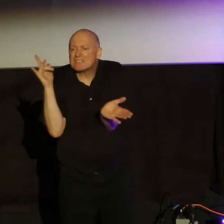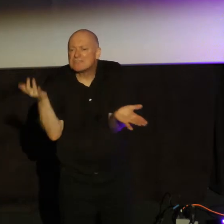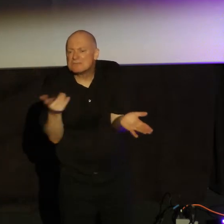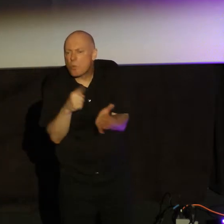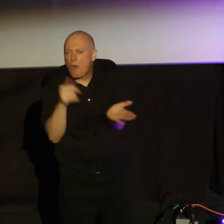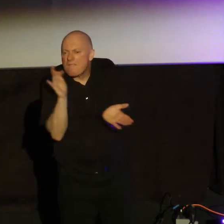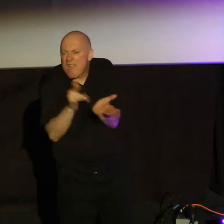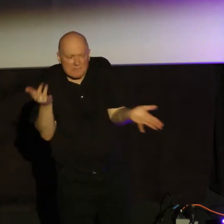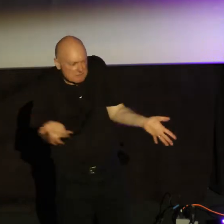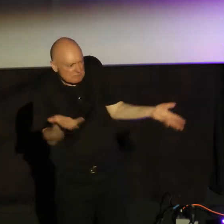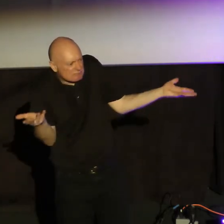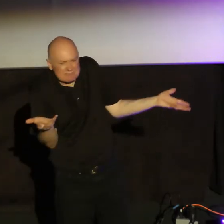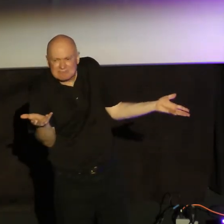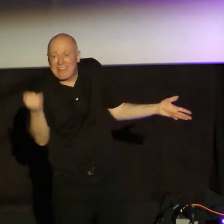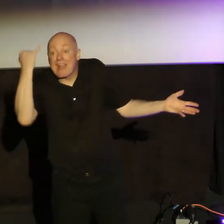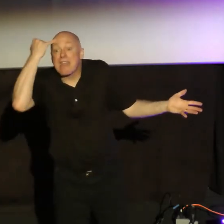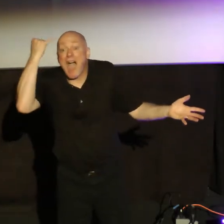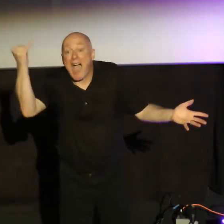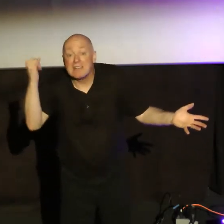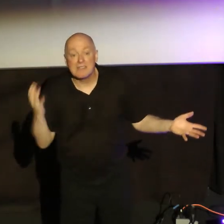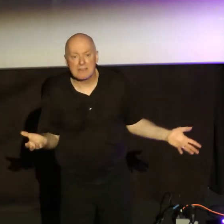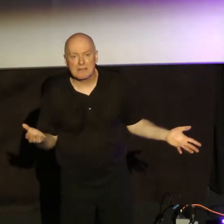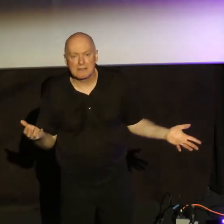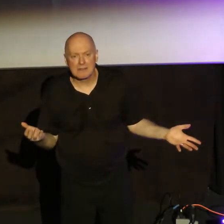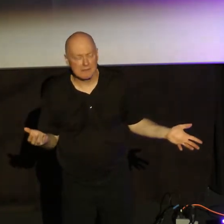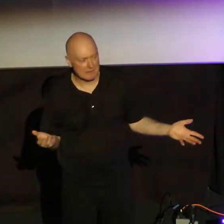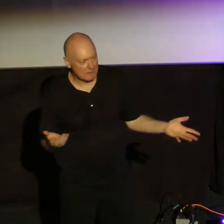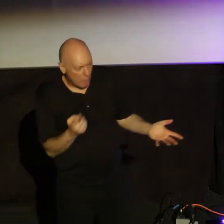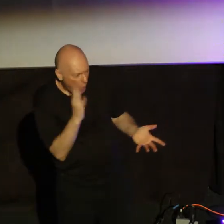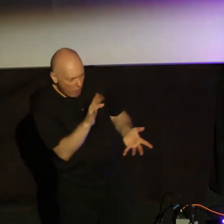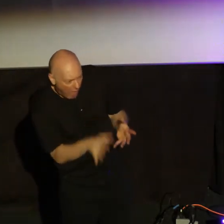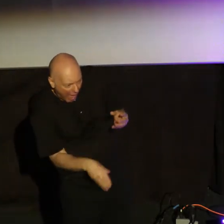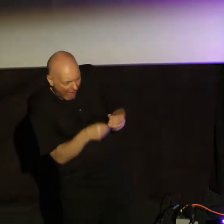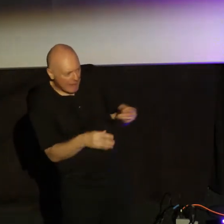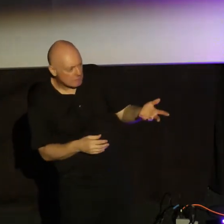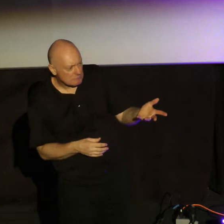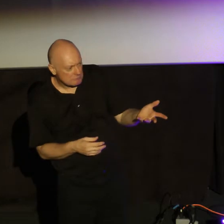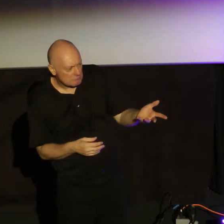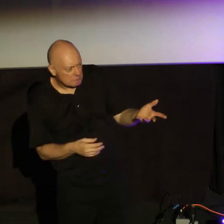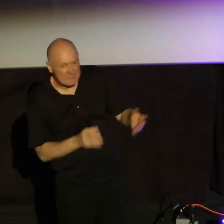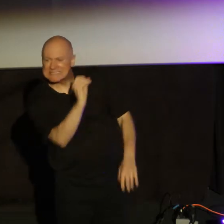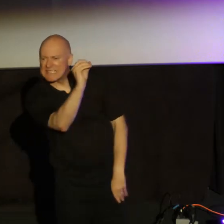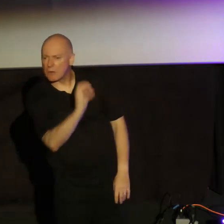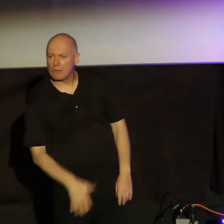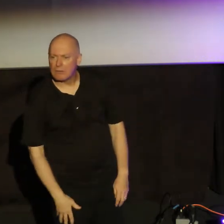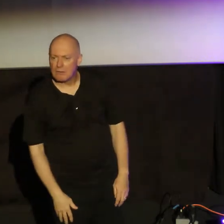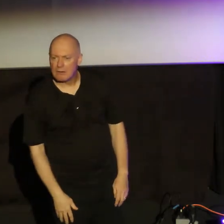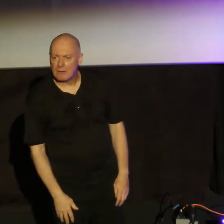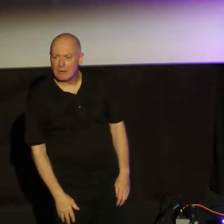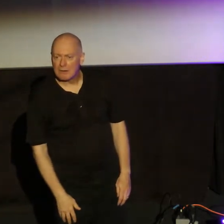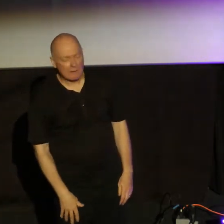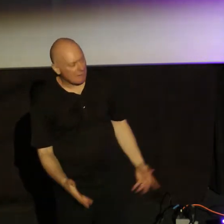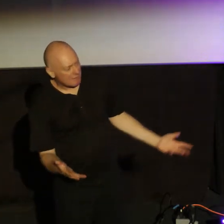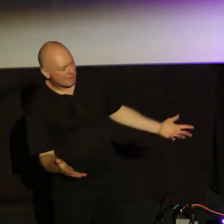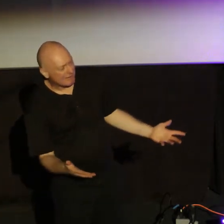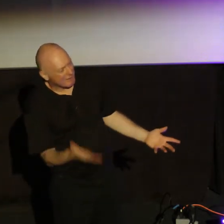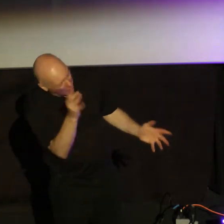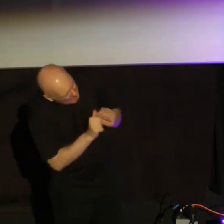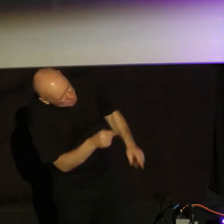What advantage? So the idea is, does it add anything? And the answer is zero. It adds, it adds this much. It